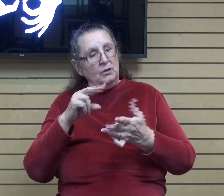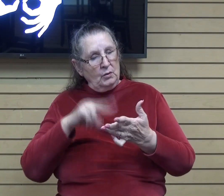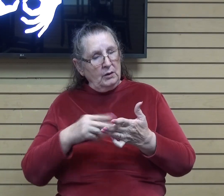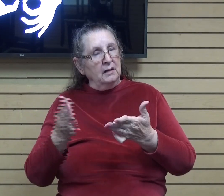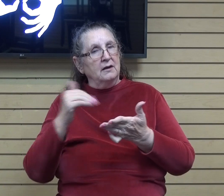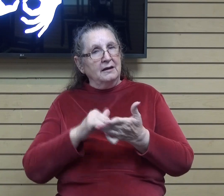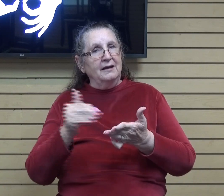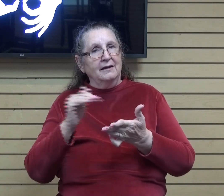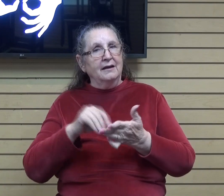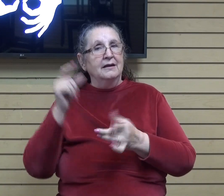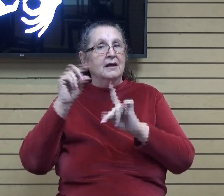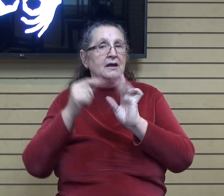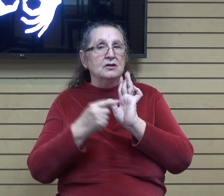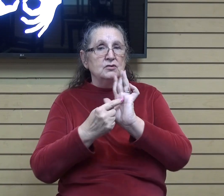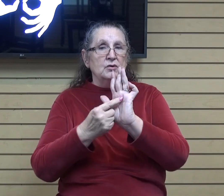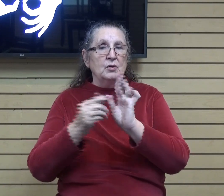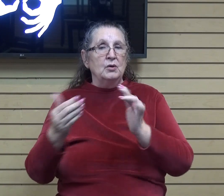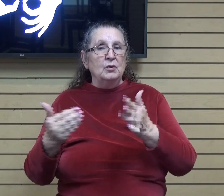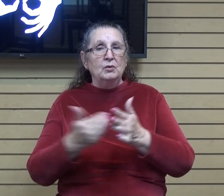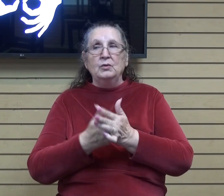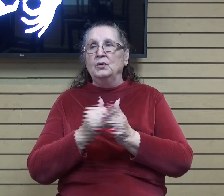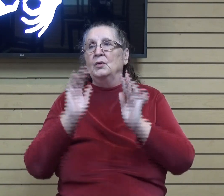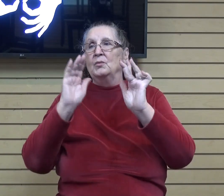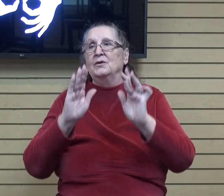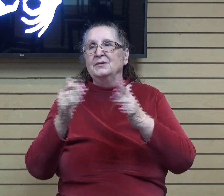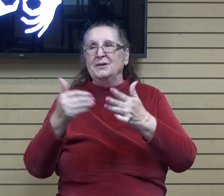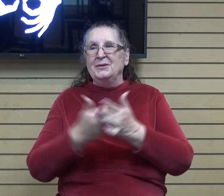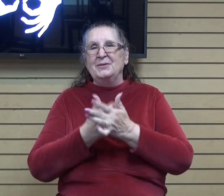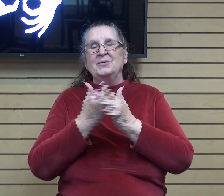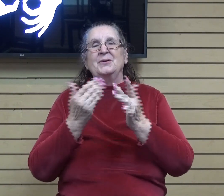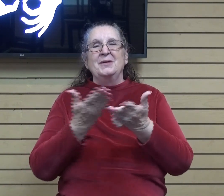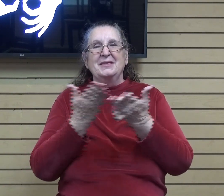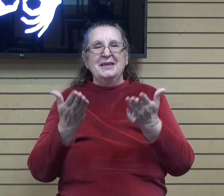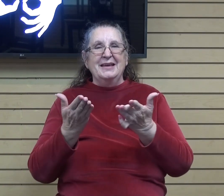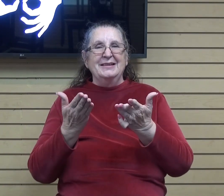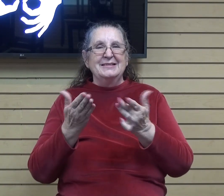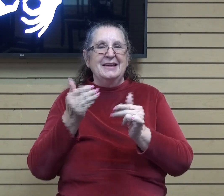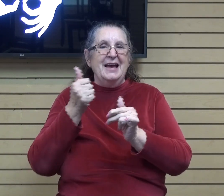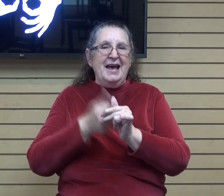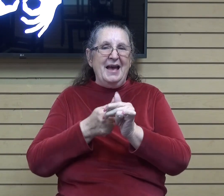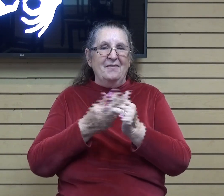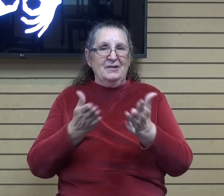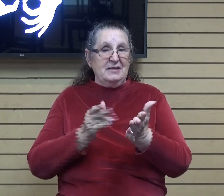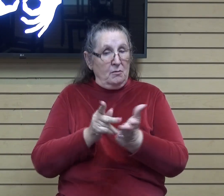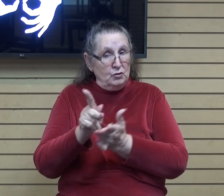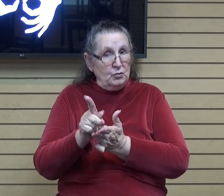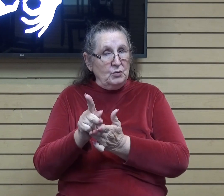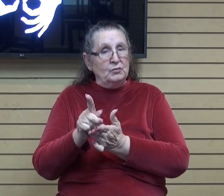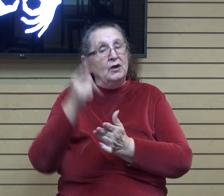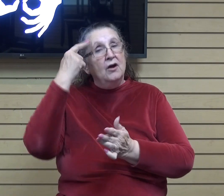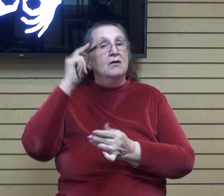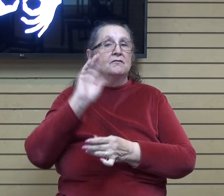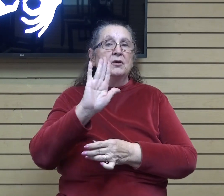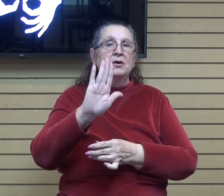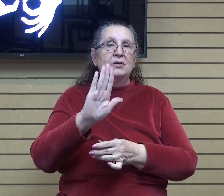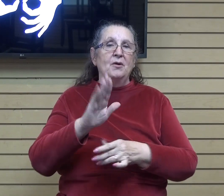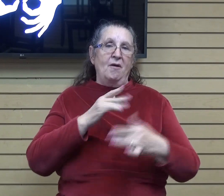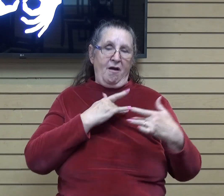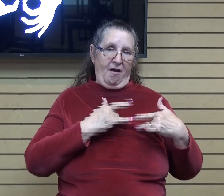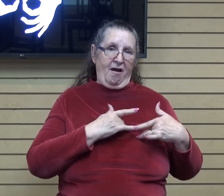new insights and new mercies and new truths to your heart, to your conscience,